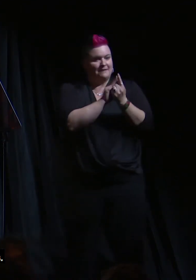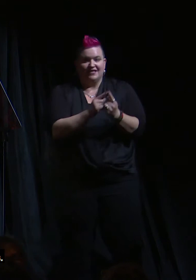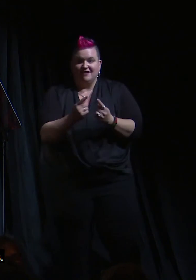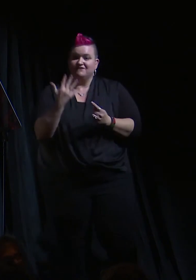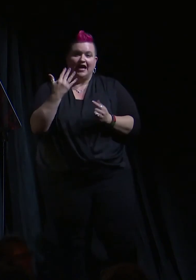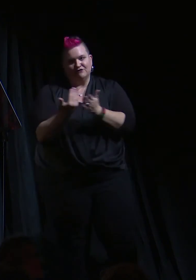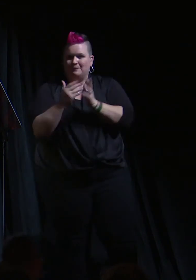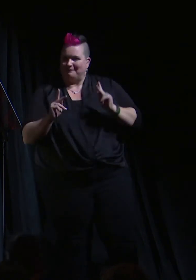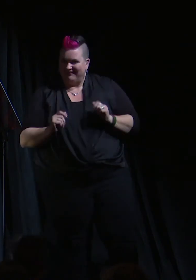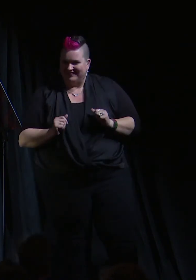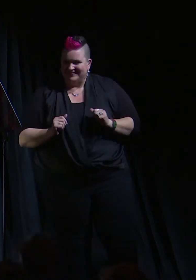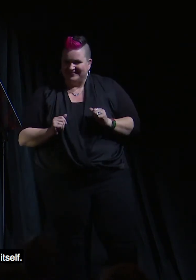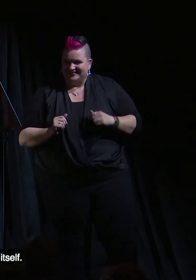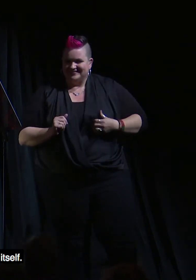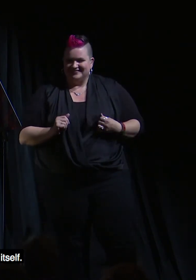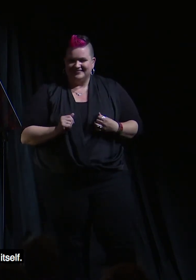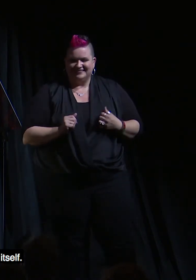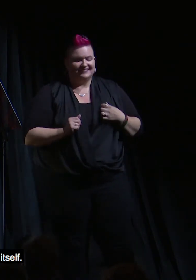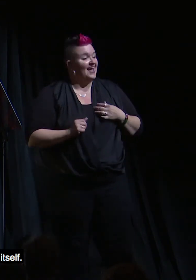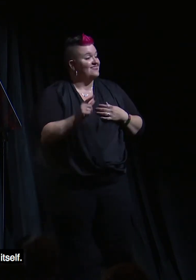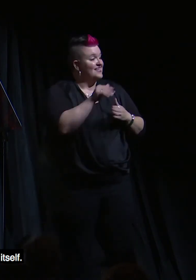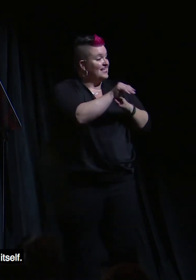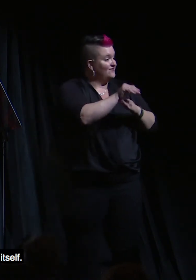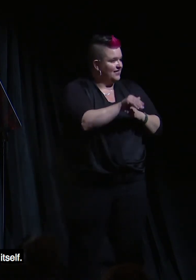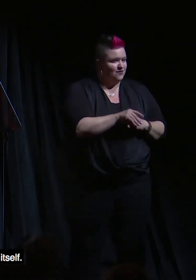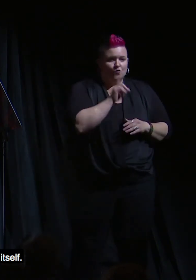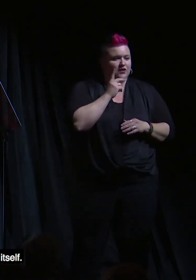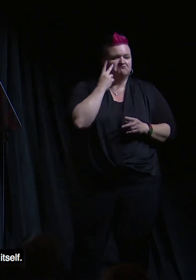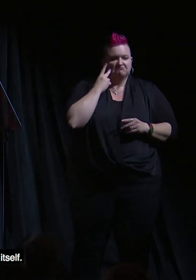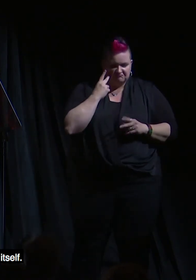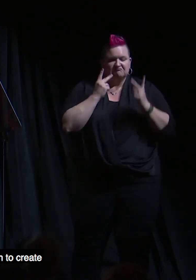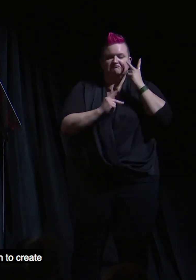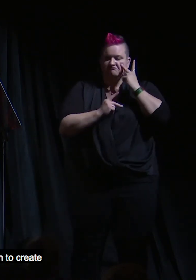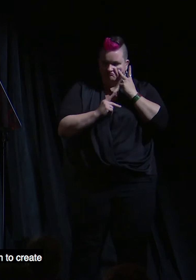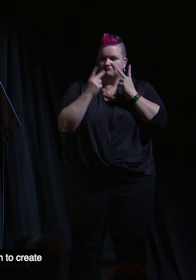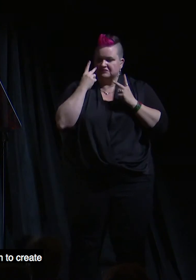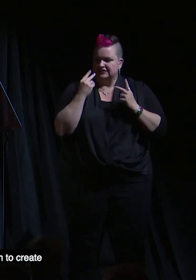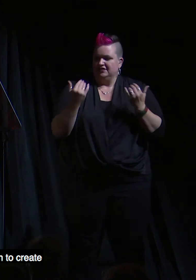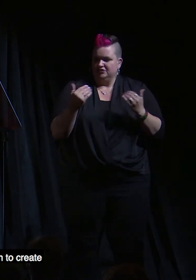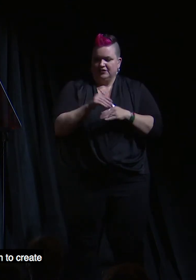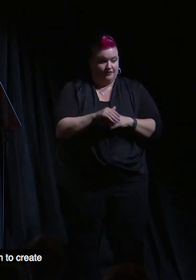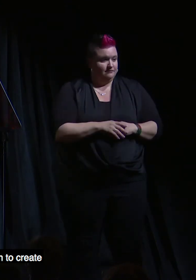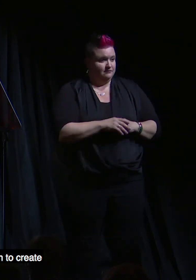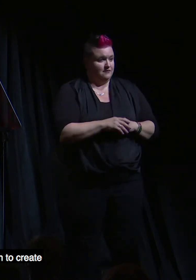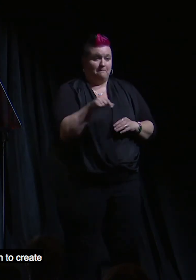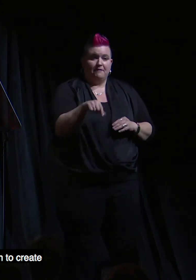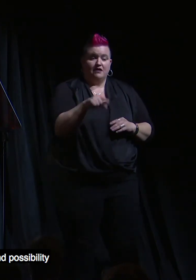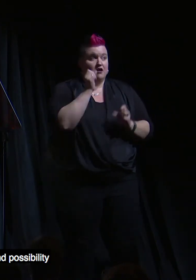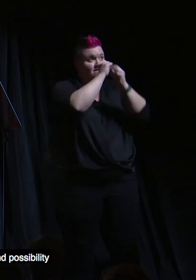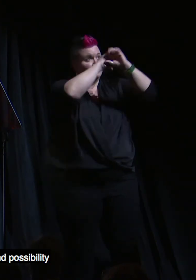somebody new's. And the evening will speak for itself. But our vision at the Ms. Foundation,